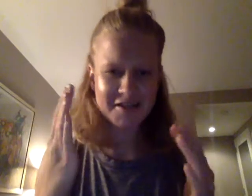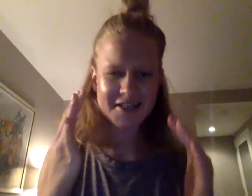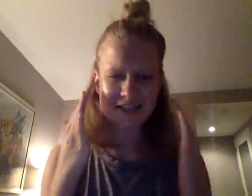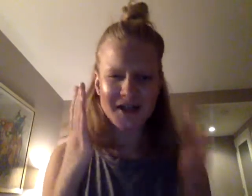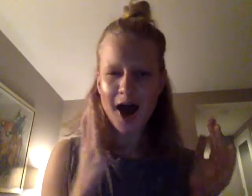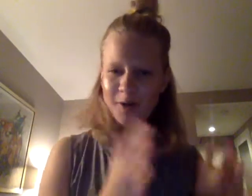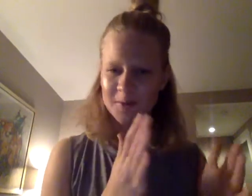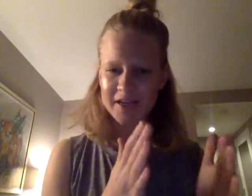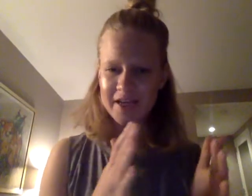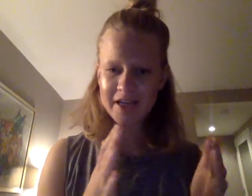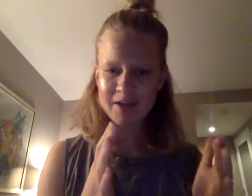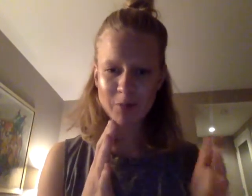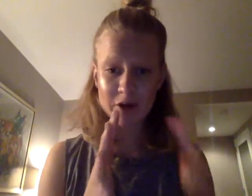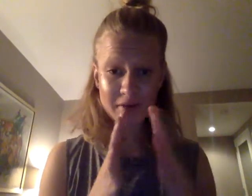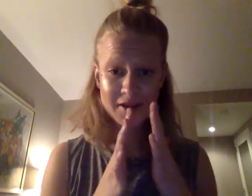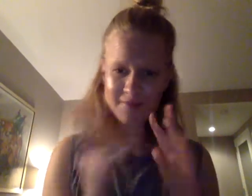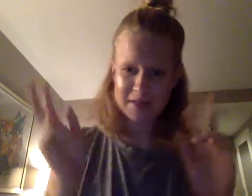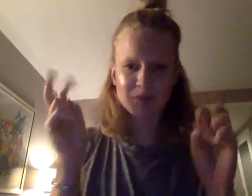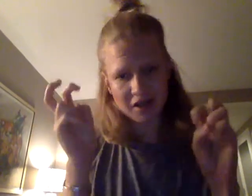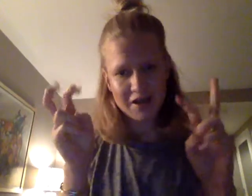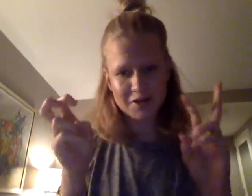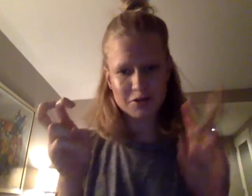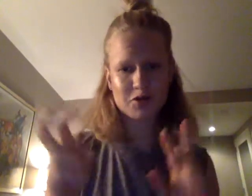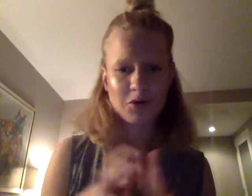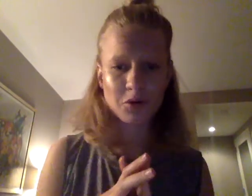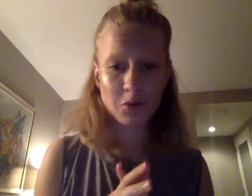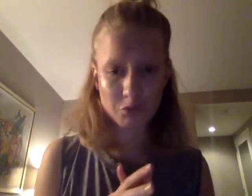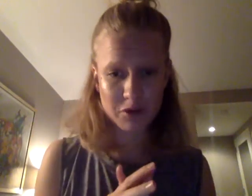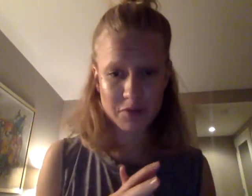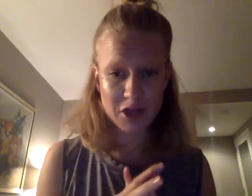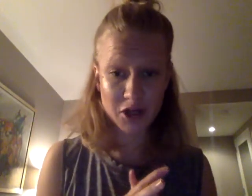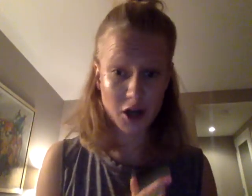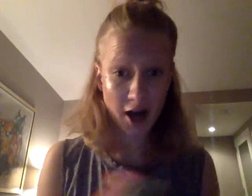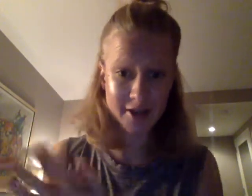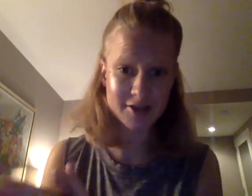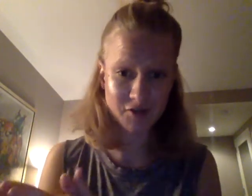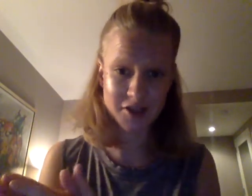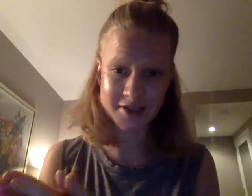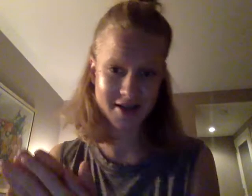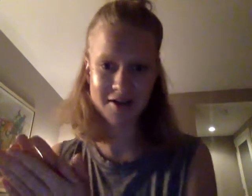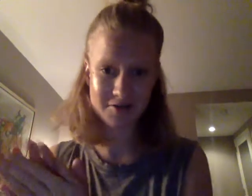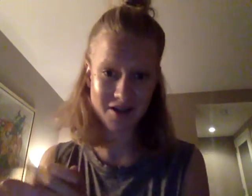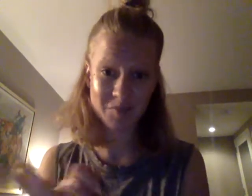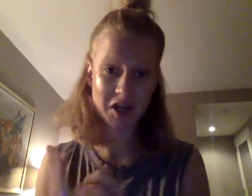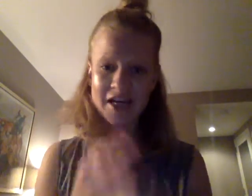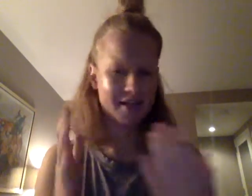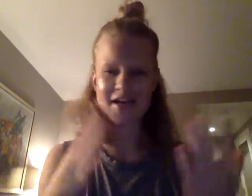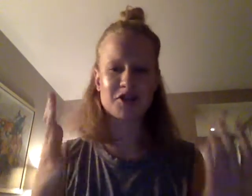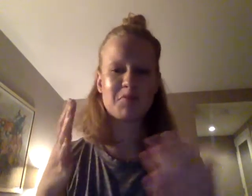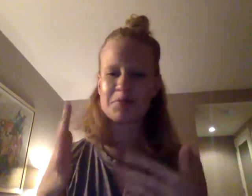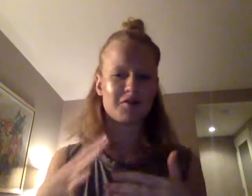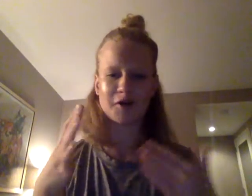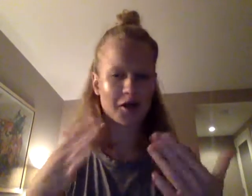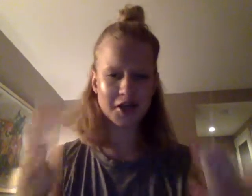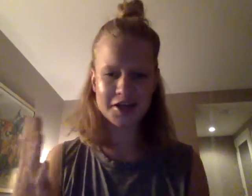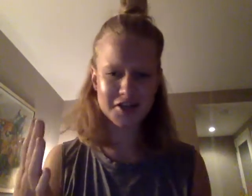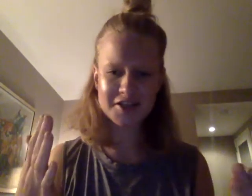me is it's not only what you would think of as millennials who would be a good audience for this Designing Your Life book. It's actually people of all ages.